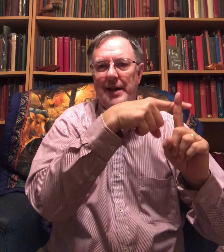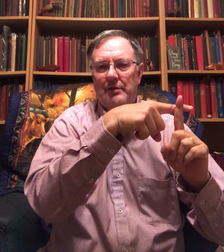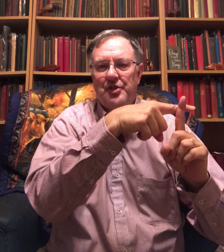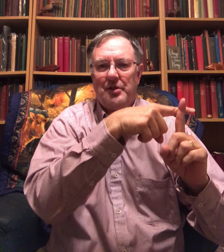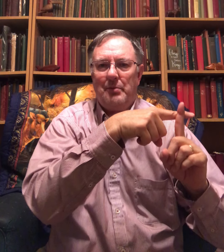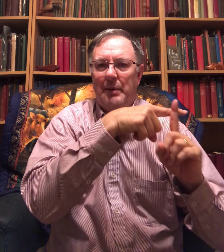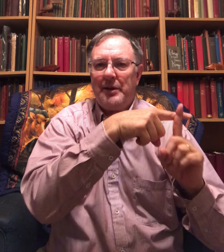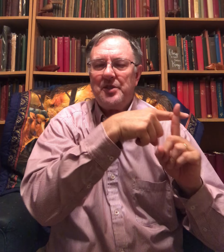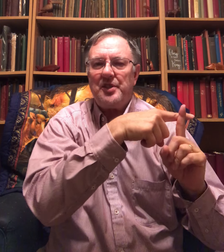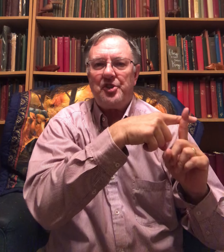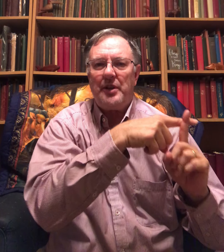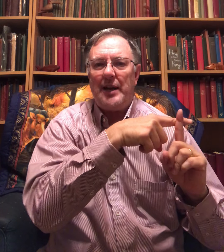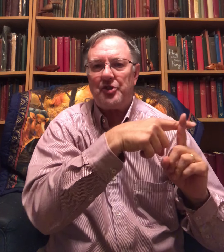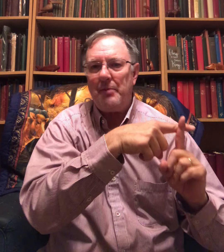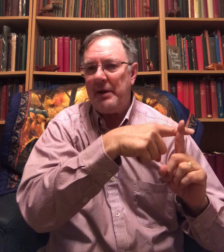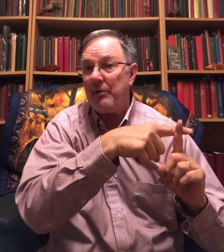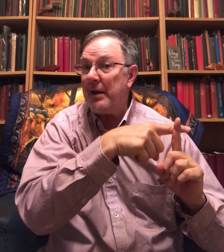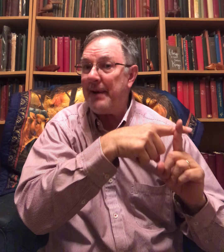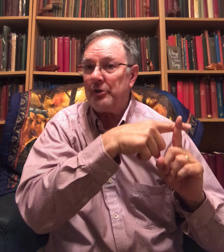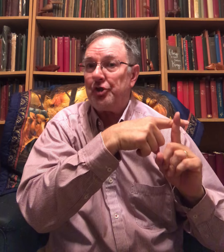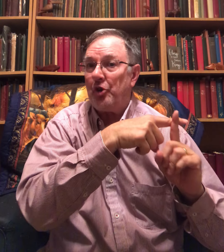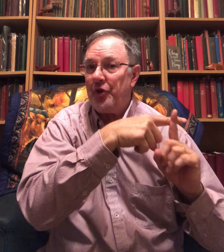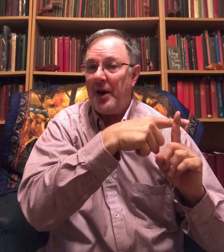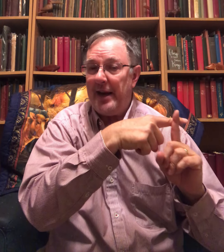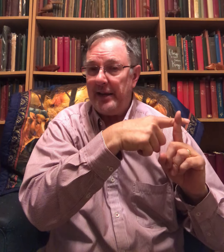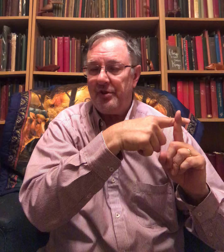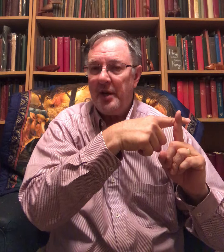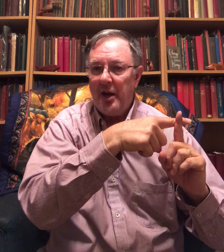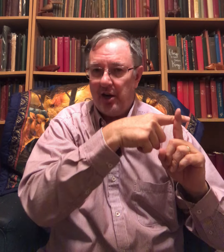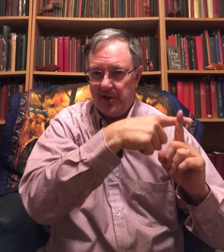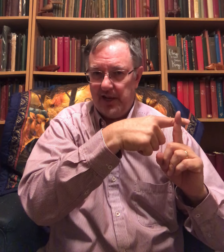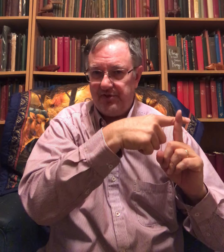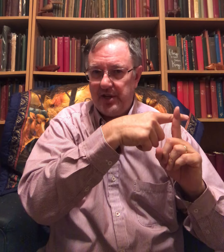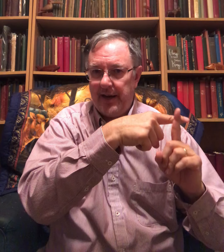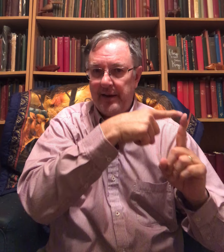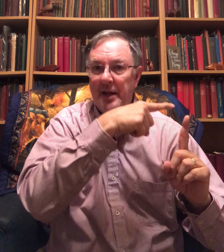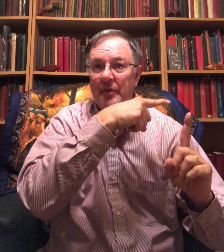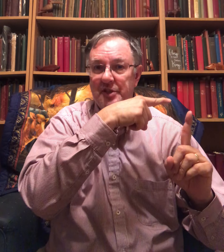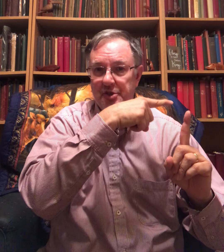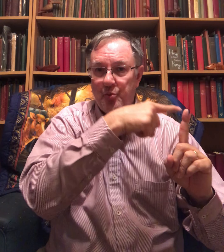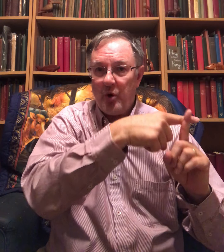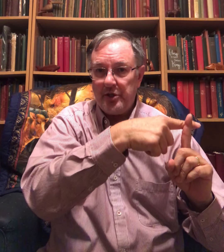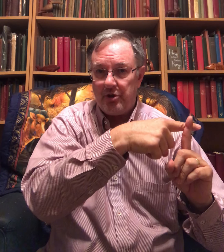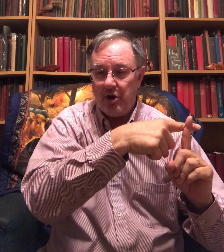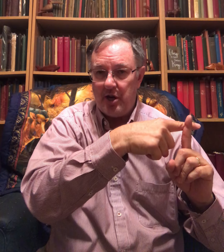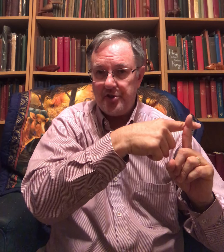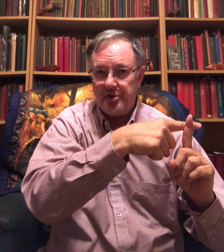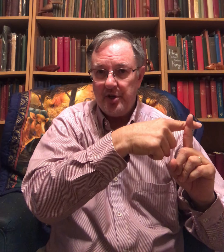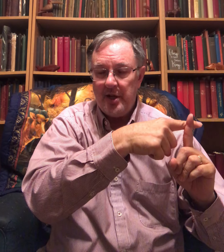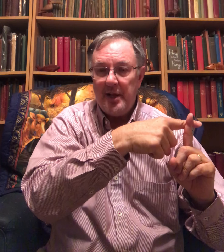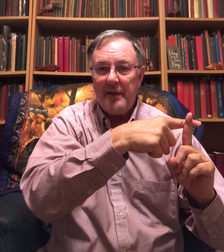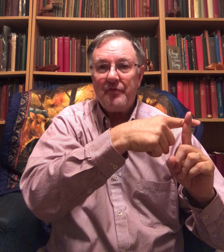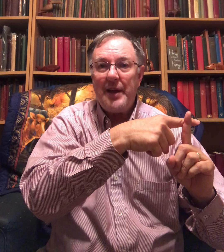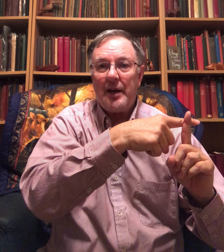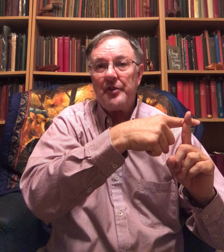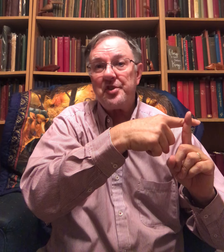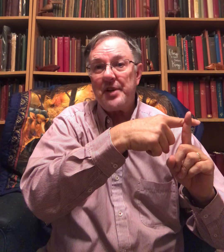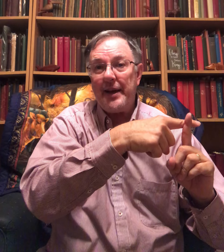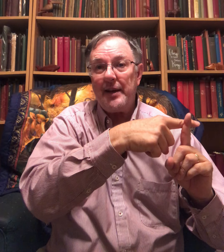down just a little bit because this should actually be right about shoulder height on the left side. This is one cross. Now the second